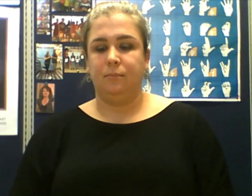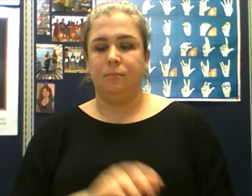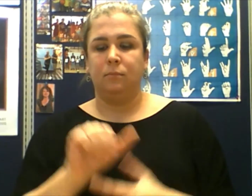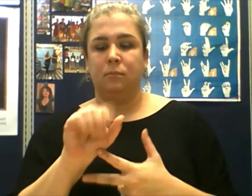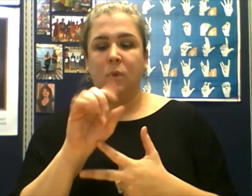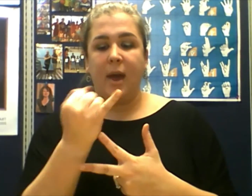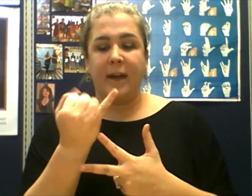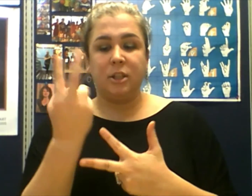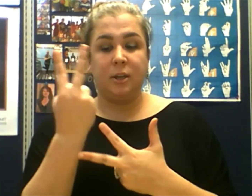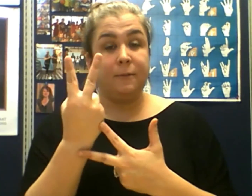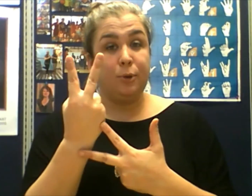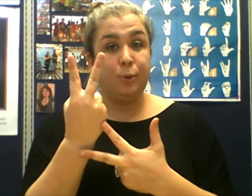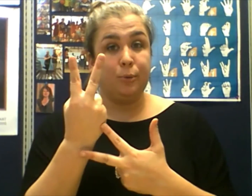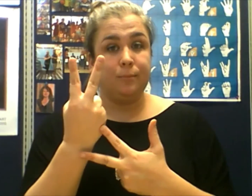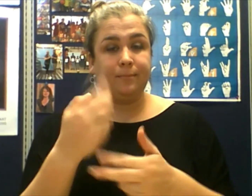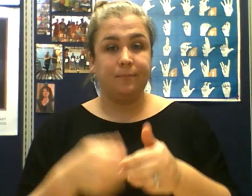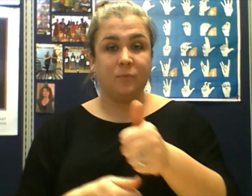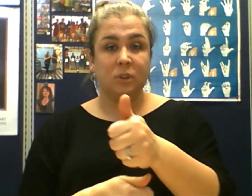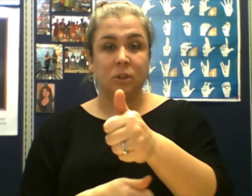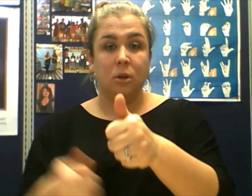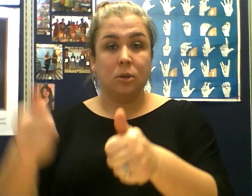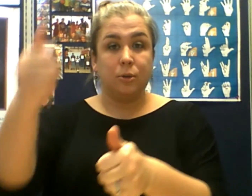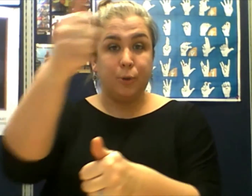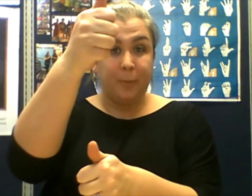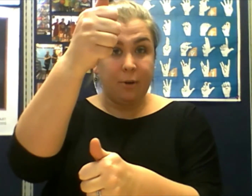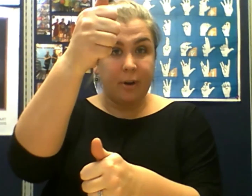Superior. Adjective 2. Superior.